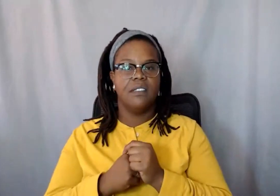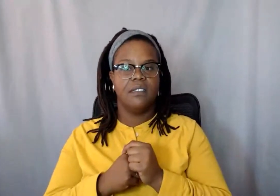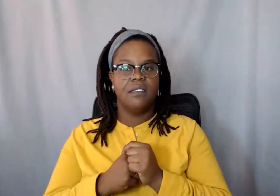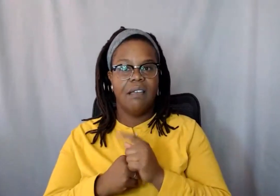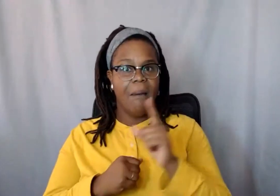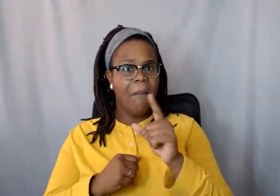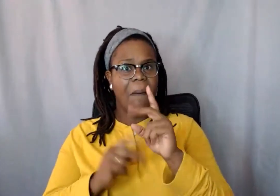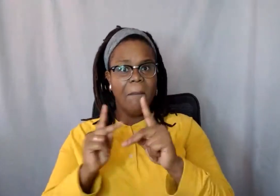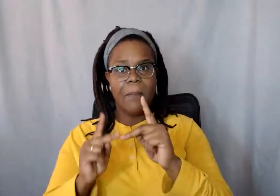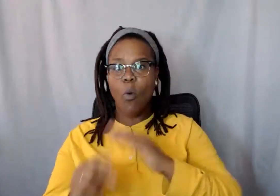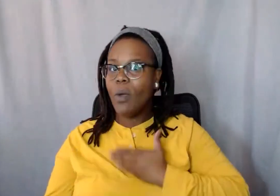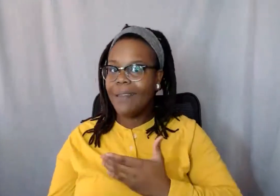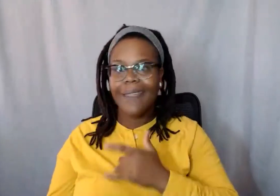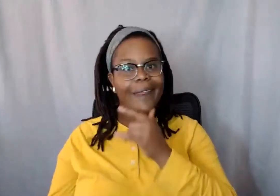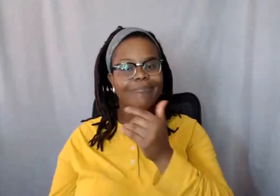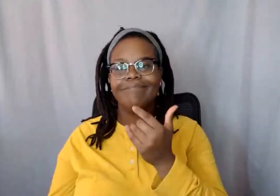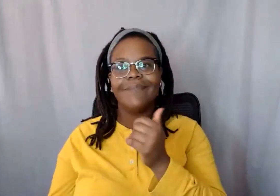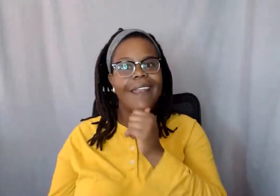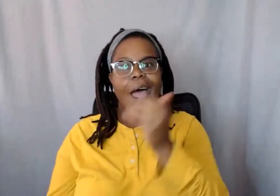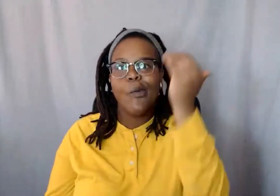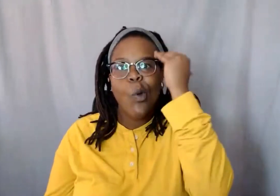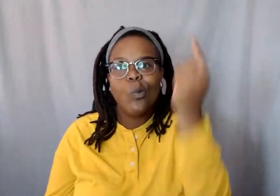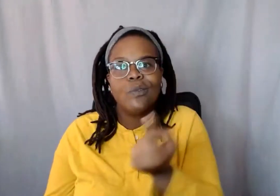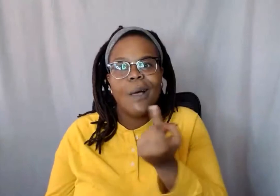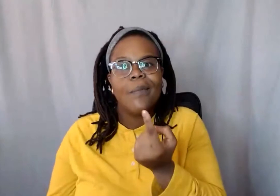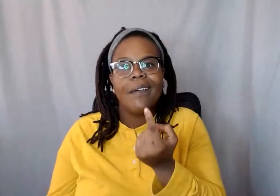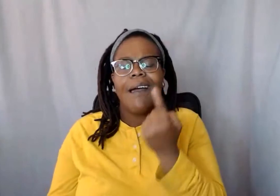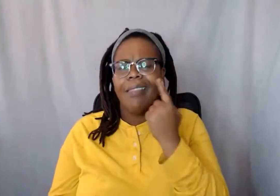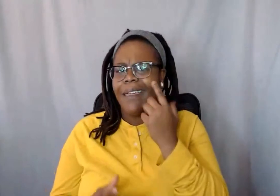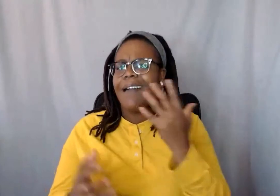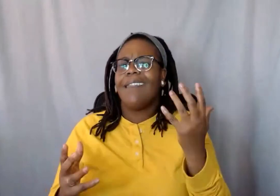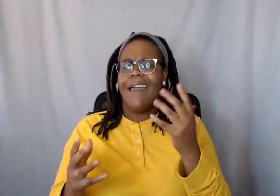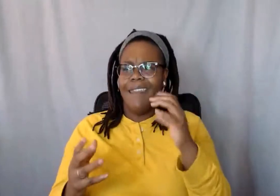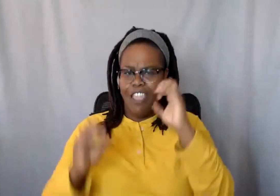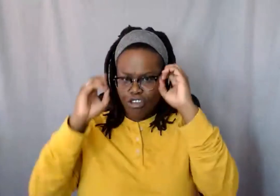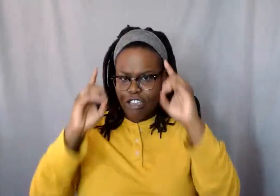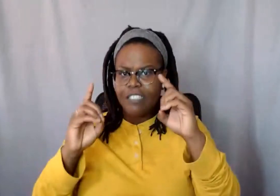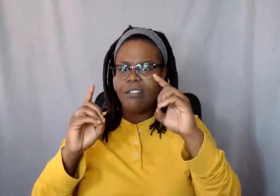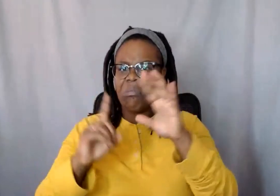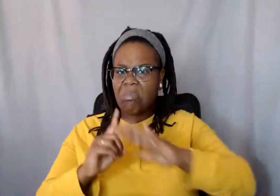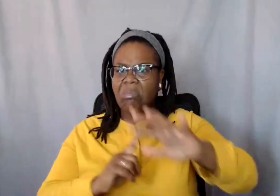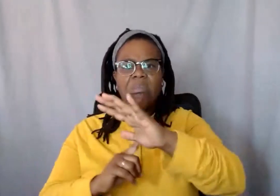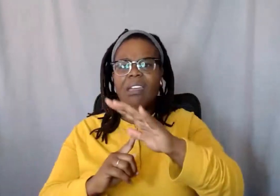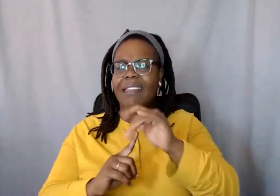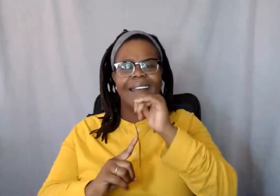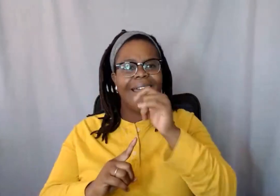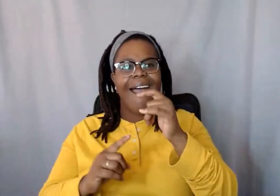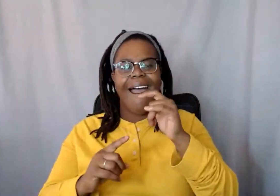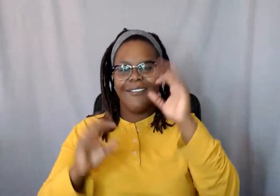know something. think something that we have gone through in our life and education is that we don't know how to really admit when we are making mistakes or